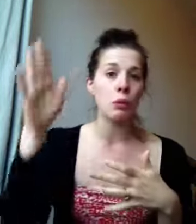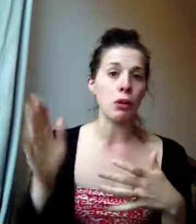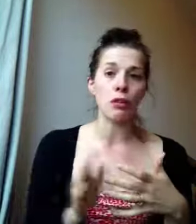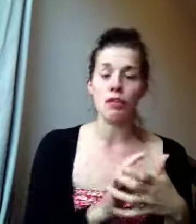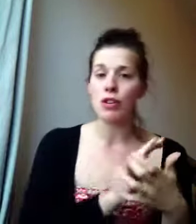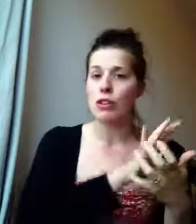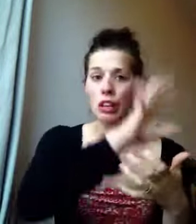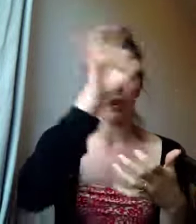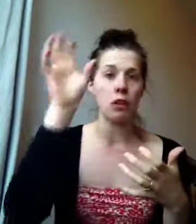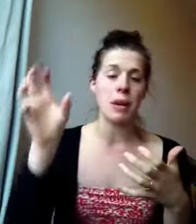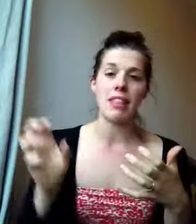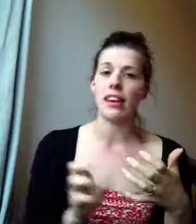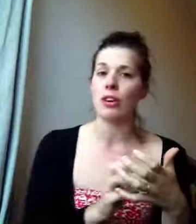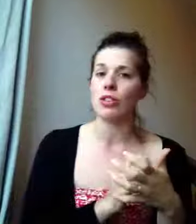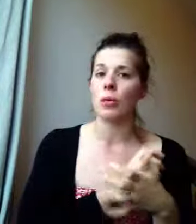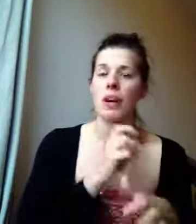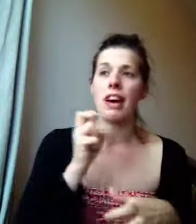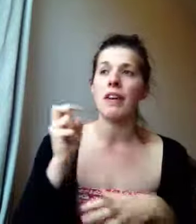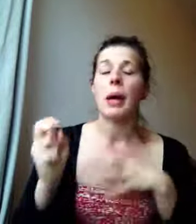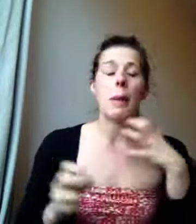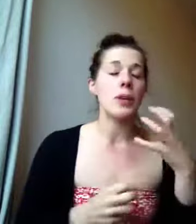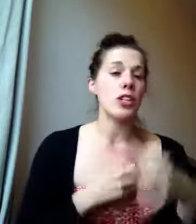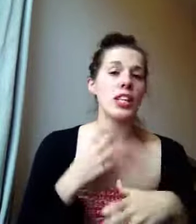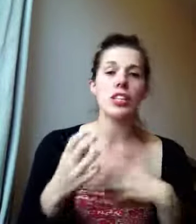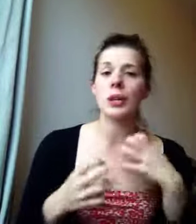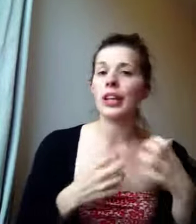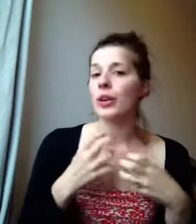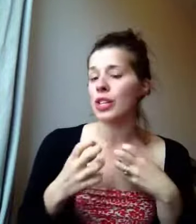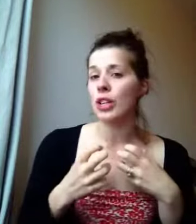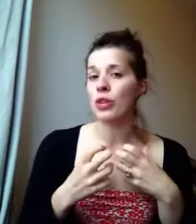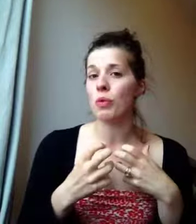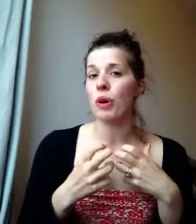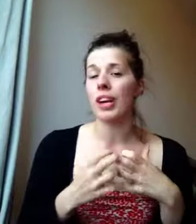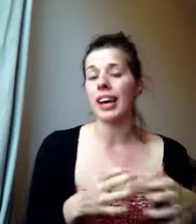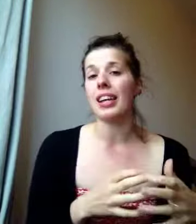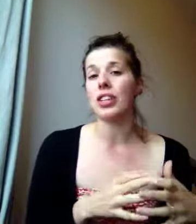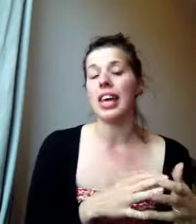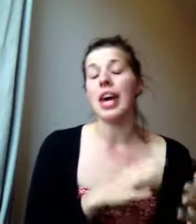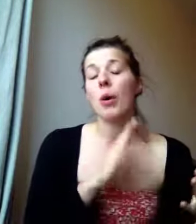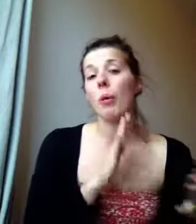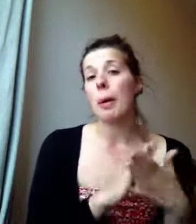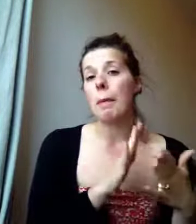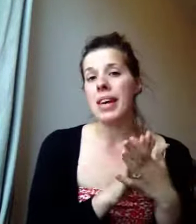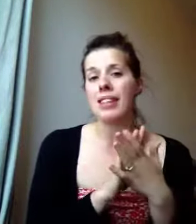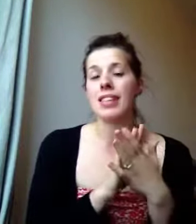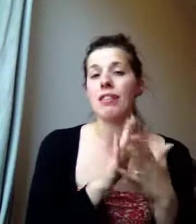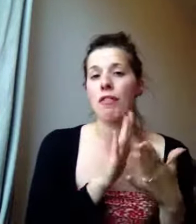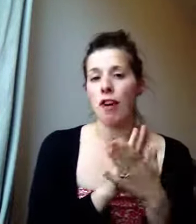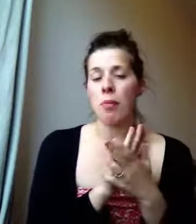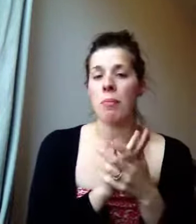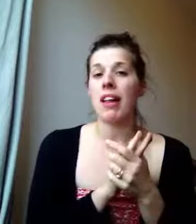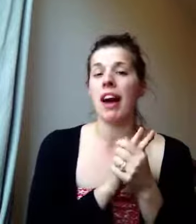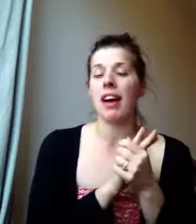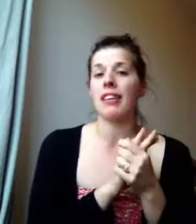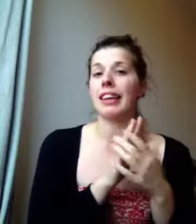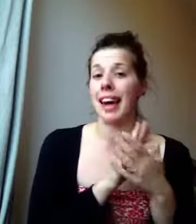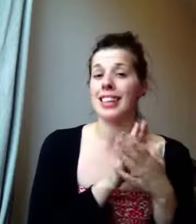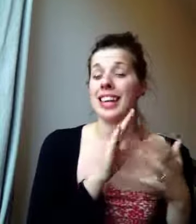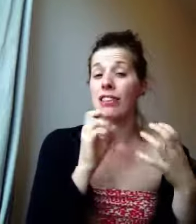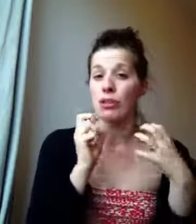food economy that goes on. We have machines doing loads and loads of work. And actually what it means is the farm land and the